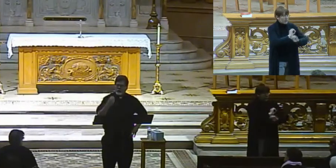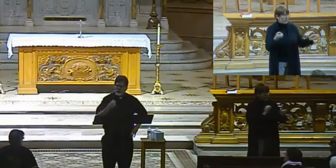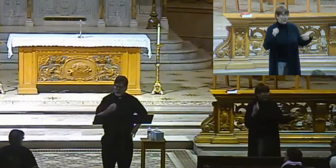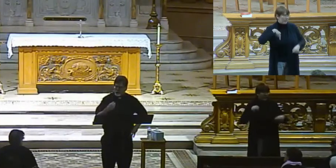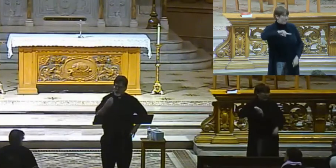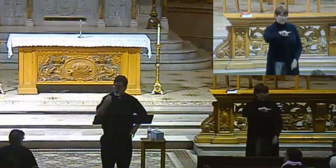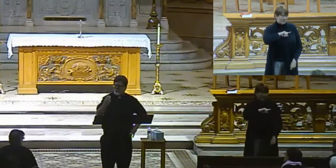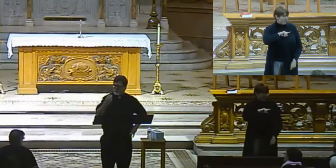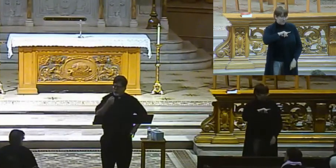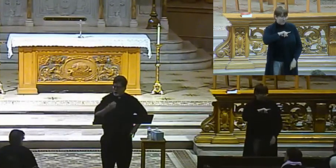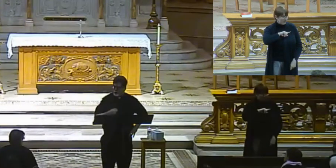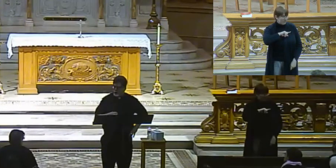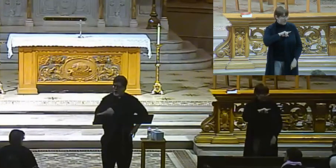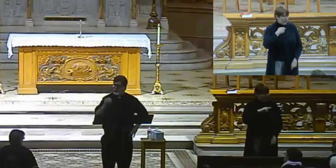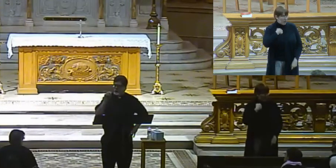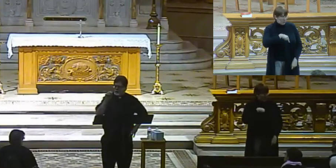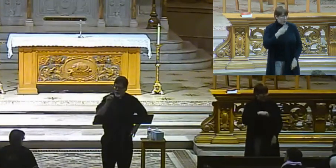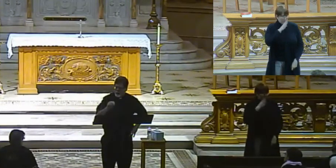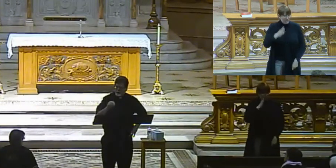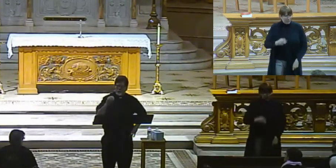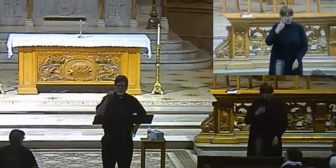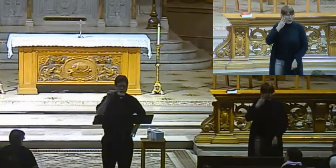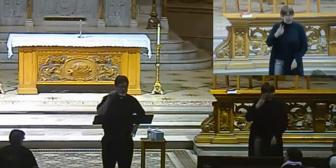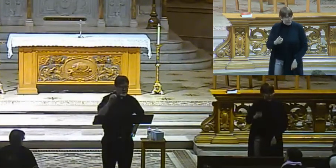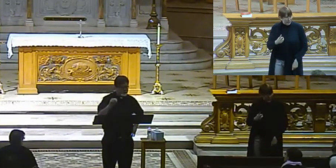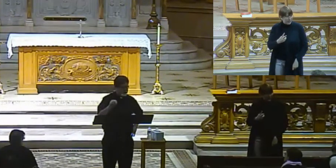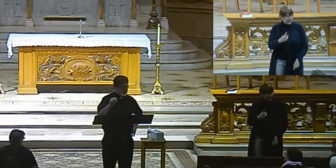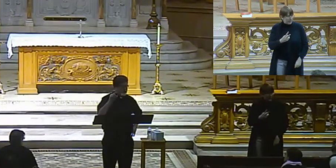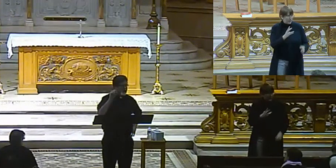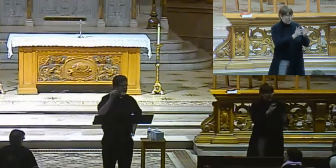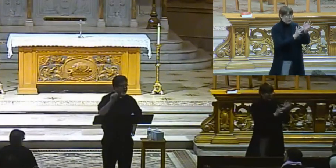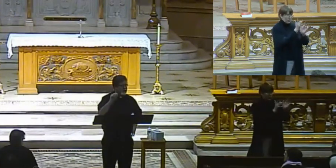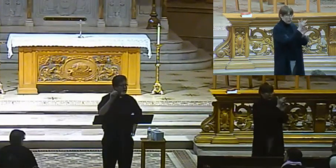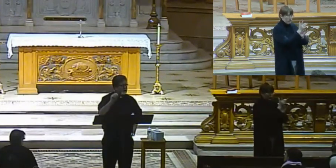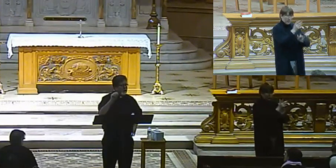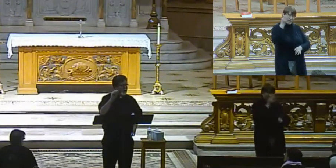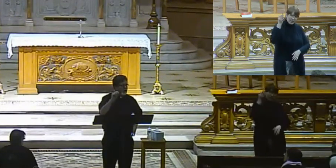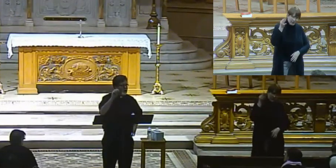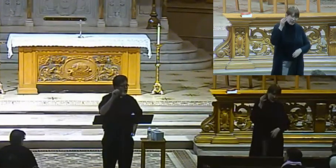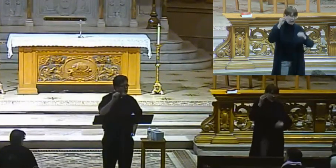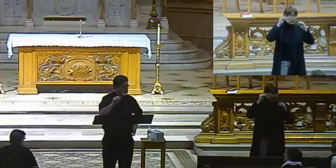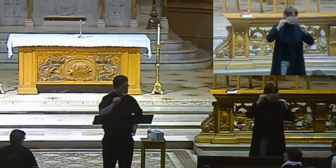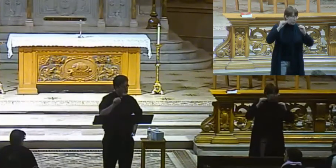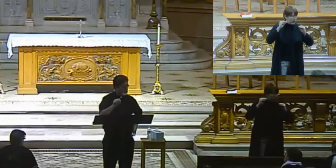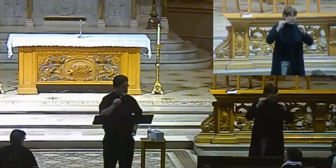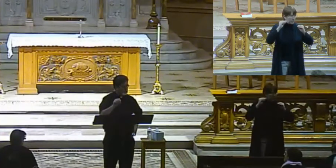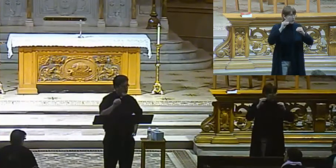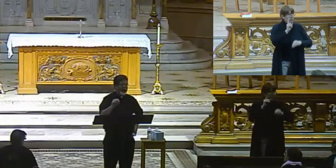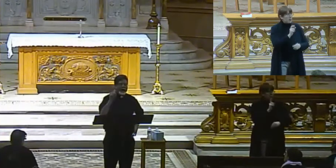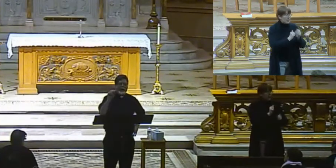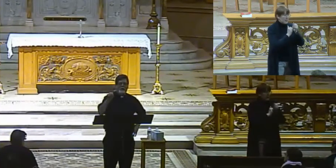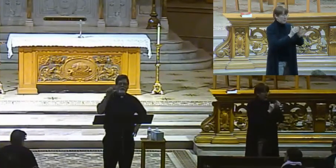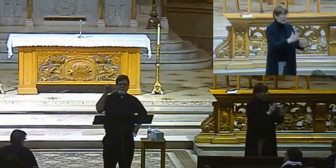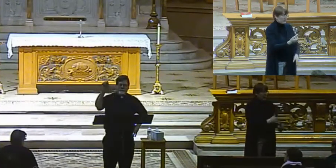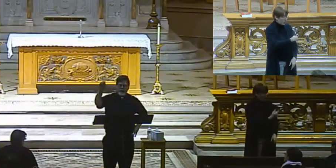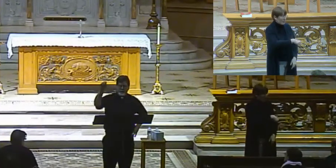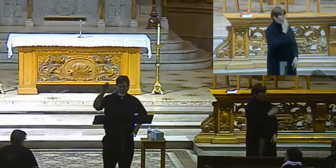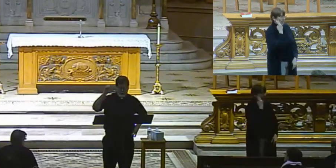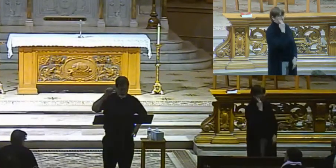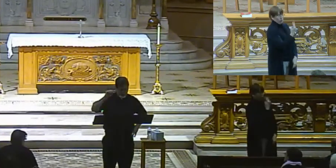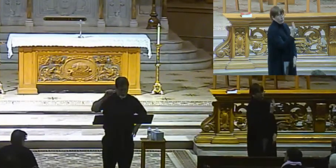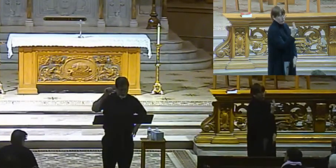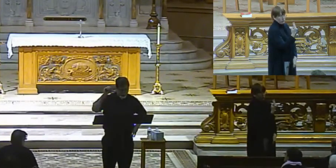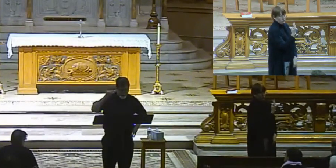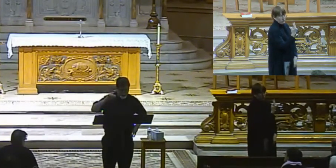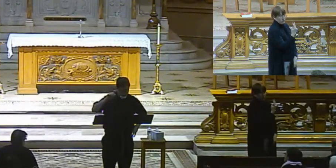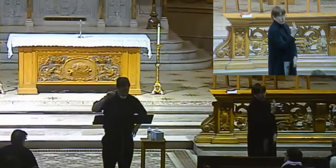teach and preach. The apostles did. They are the eyewitnesses. Our faith